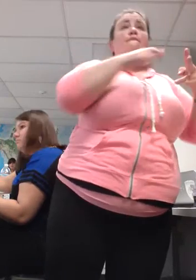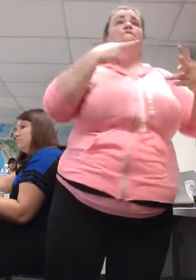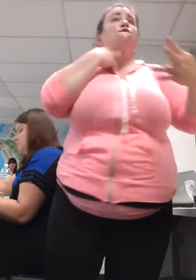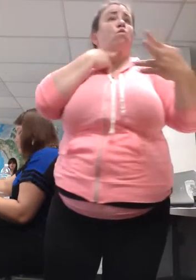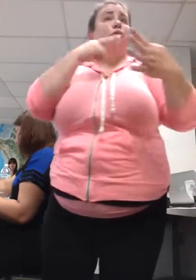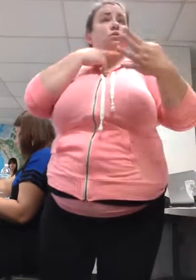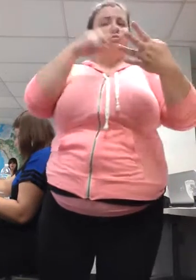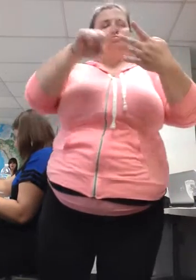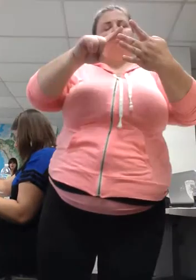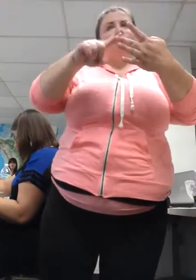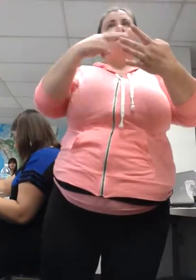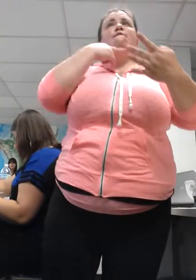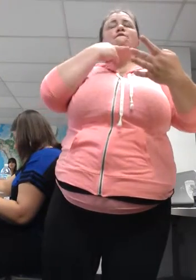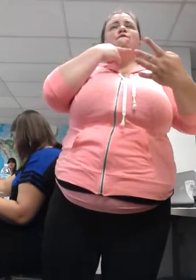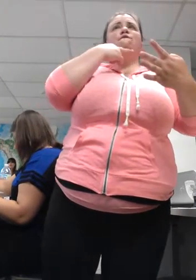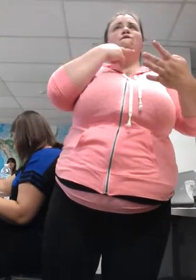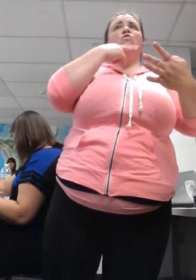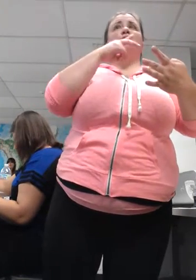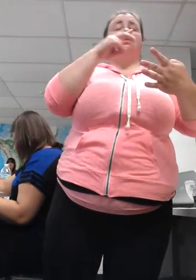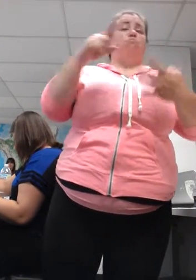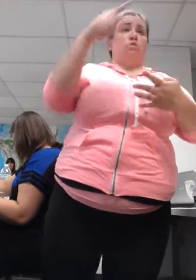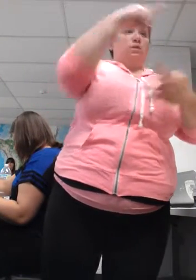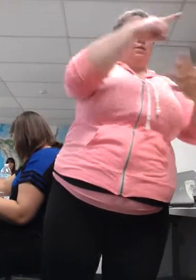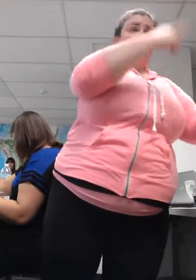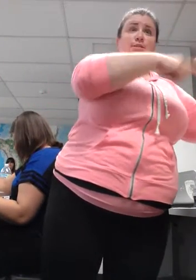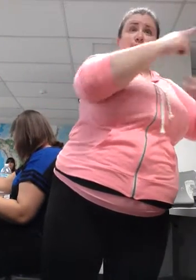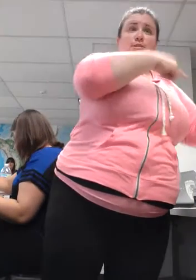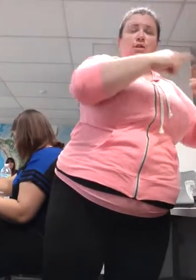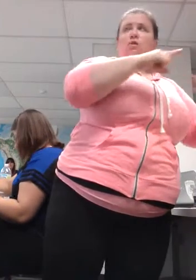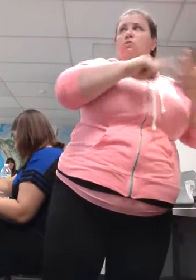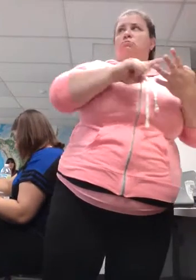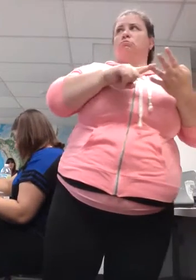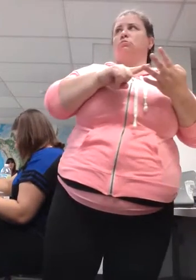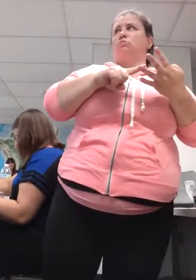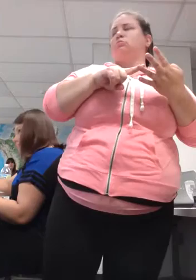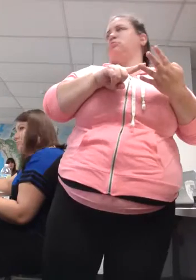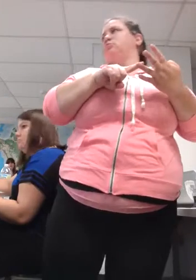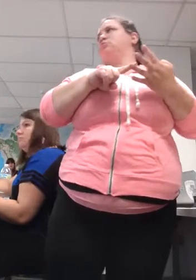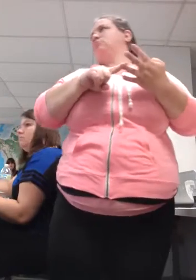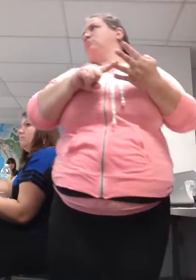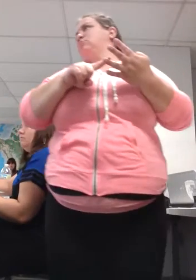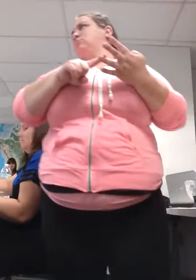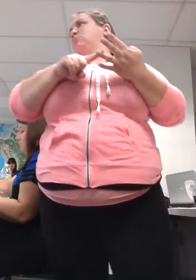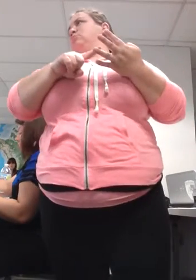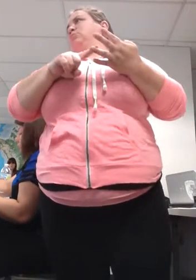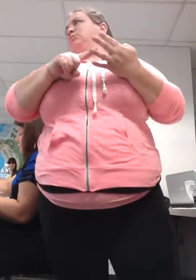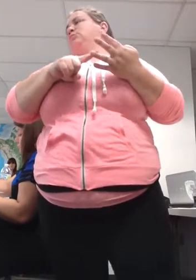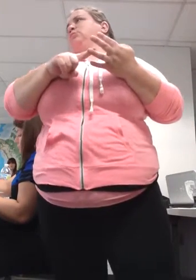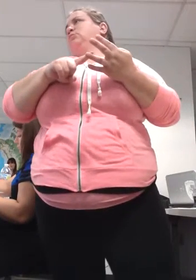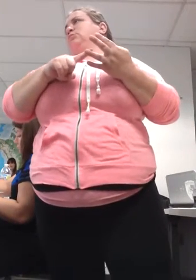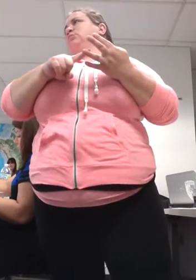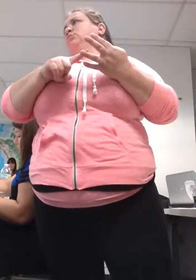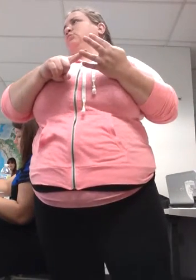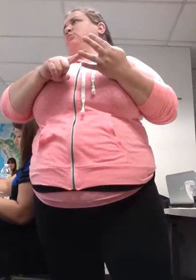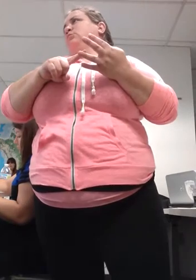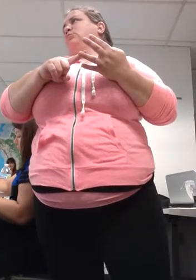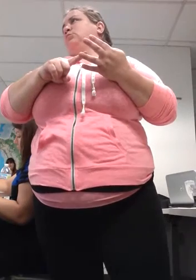And this fourth section is your interpreting, cohesive, discourse mapping